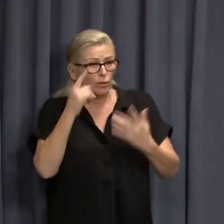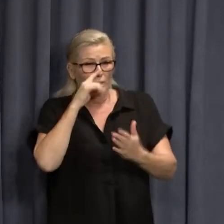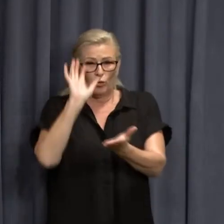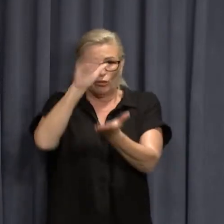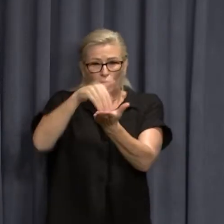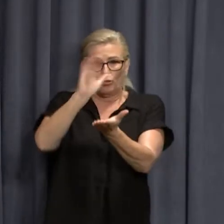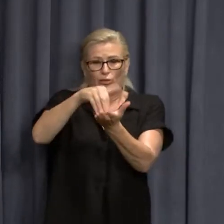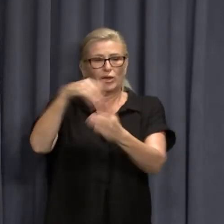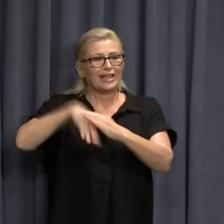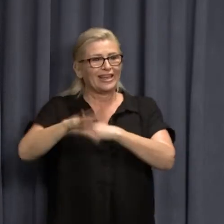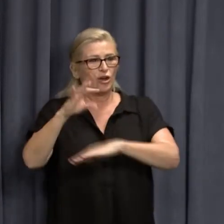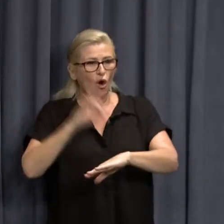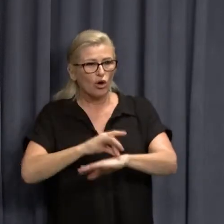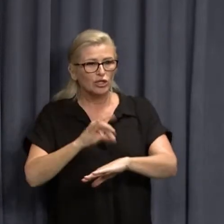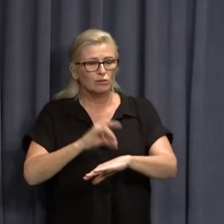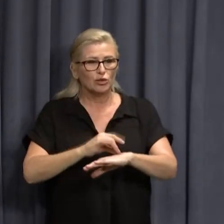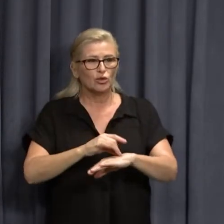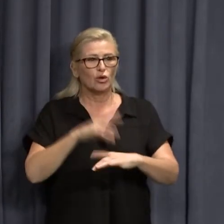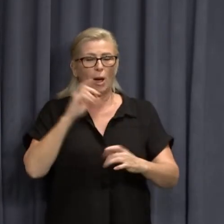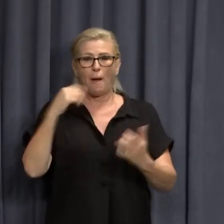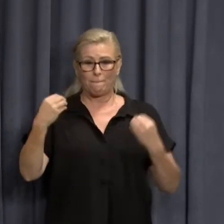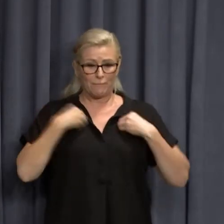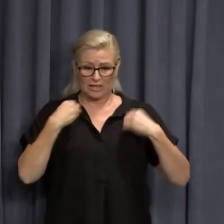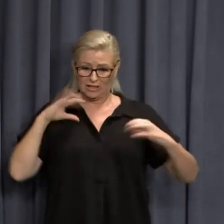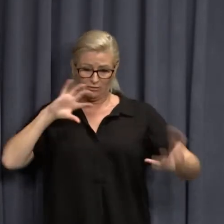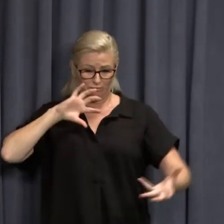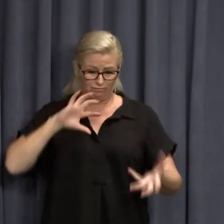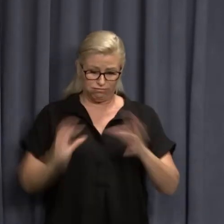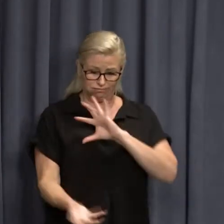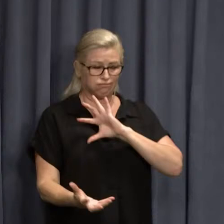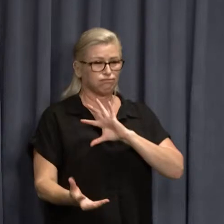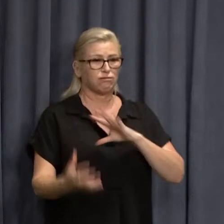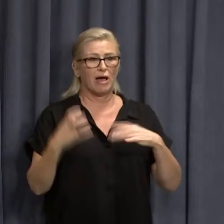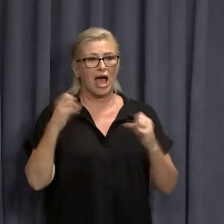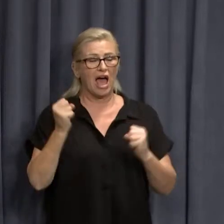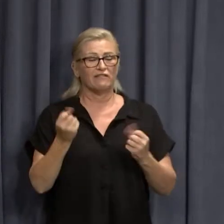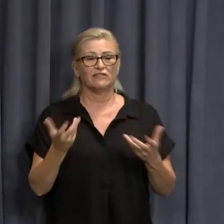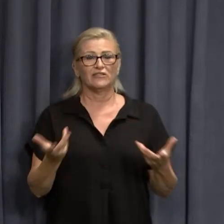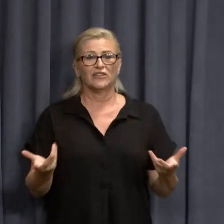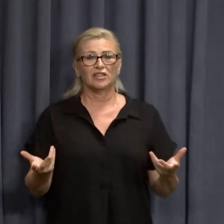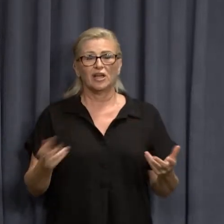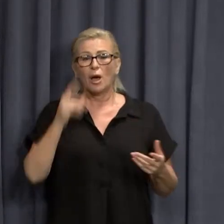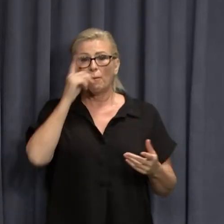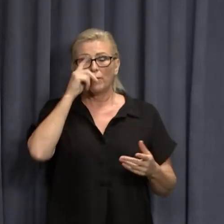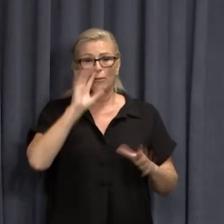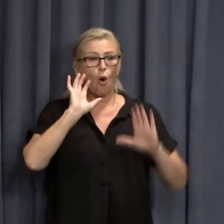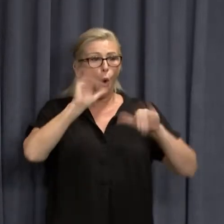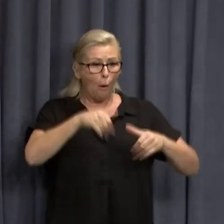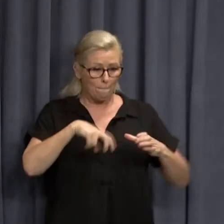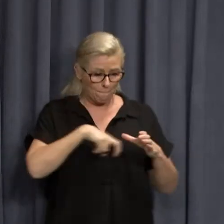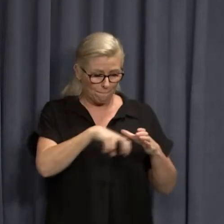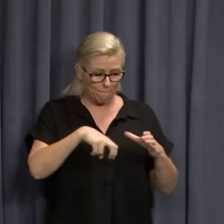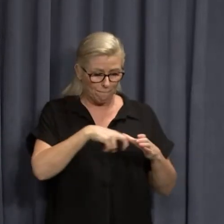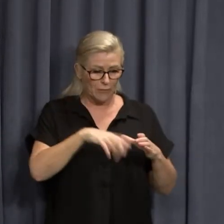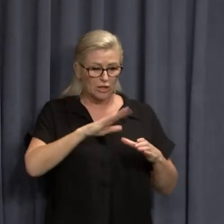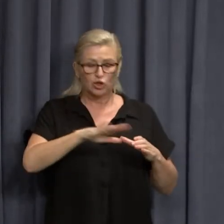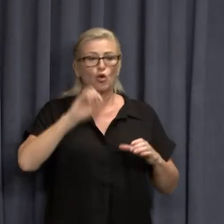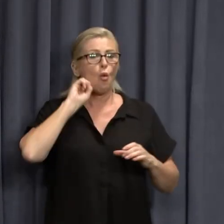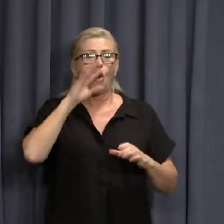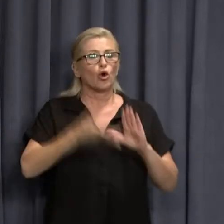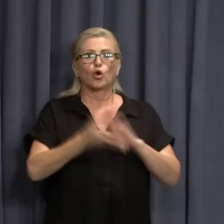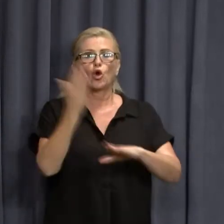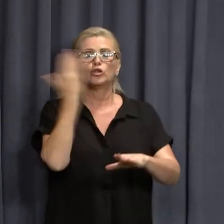massive economic dislocation, businesses in all sorts of trouble, people staying home from work, kids not going to school,